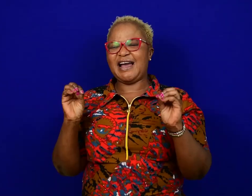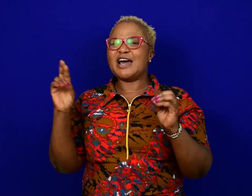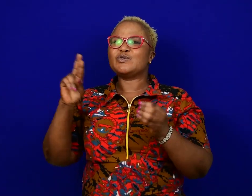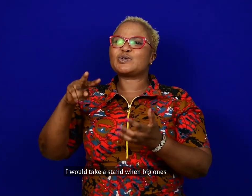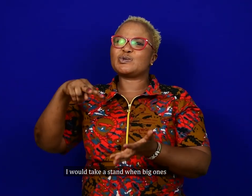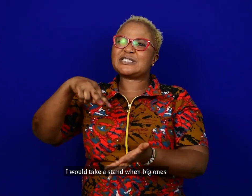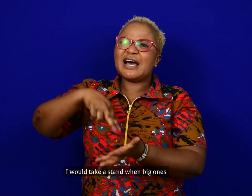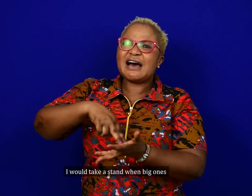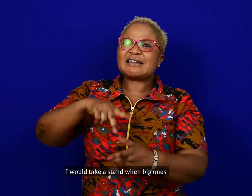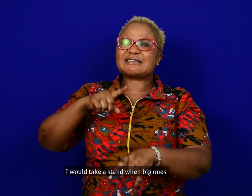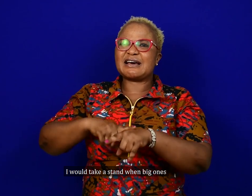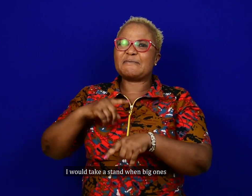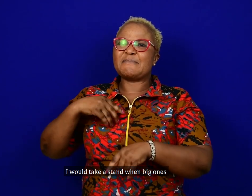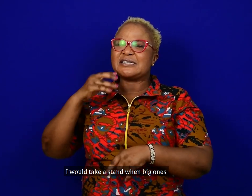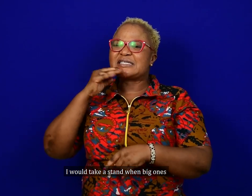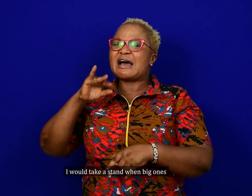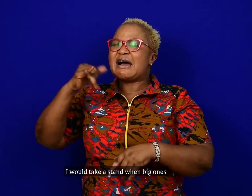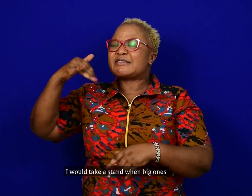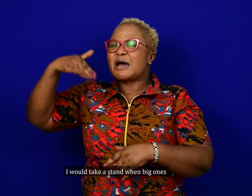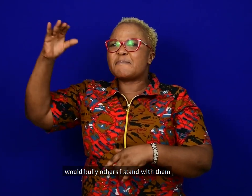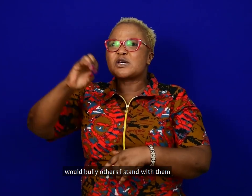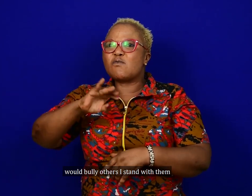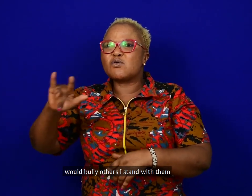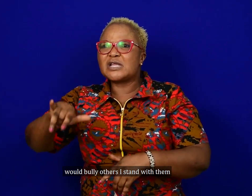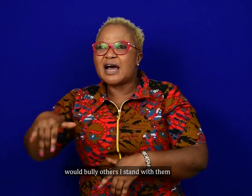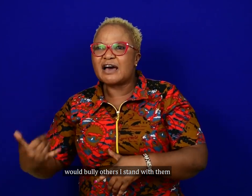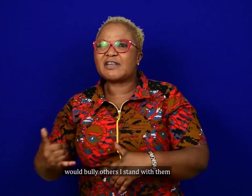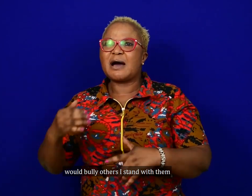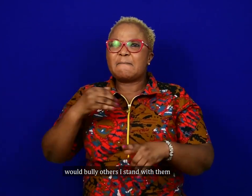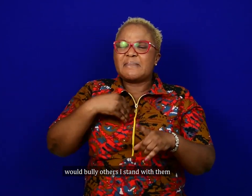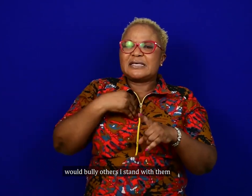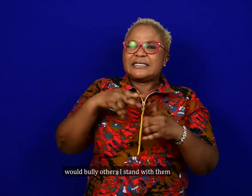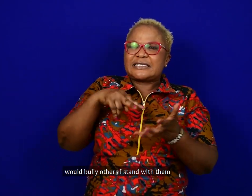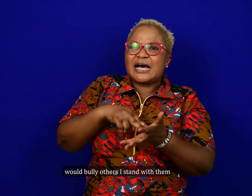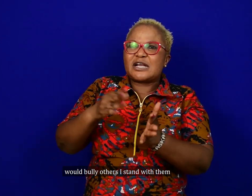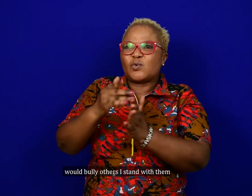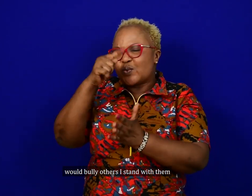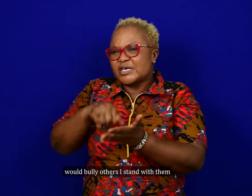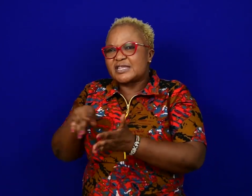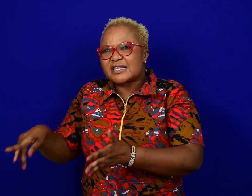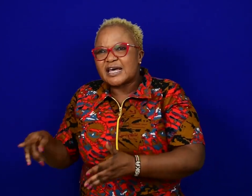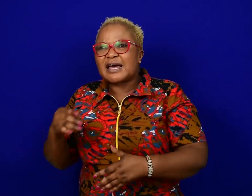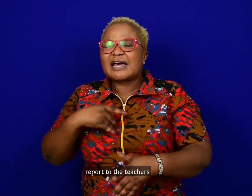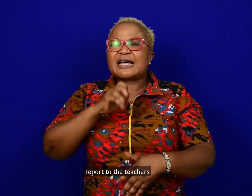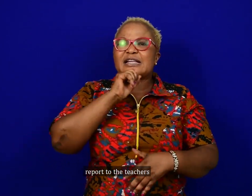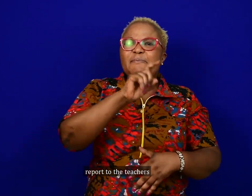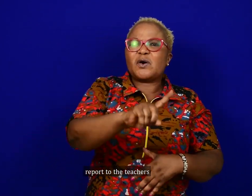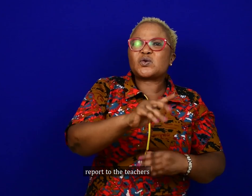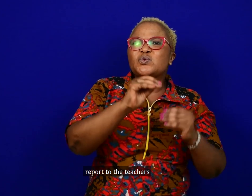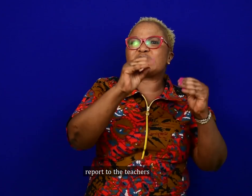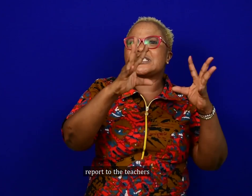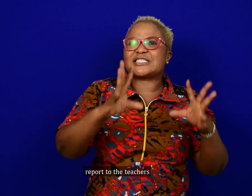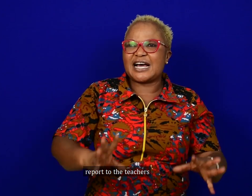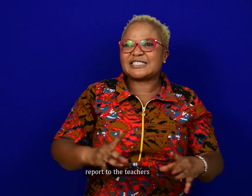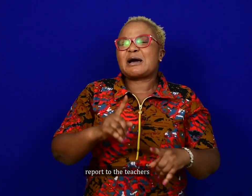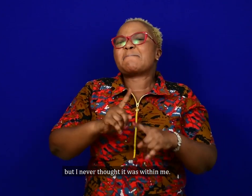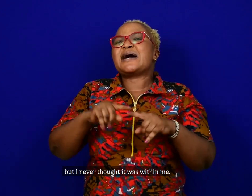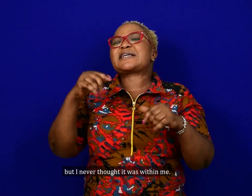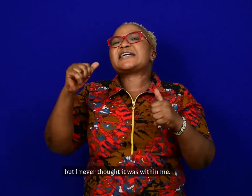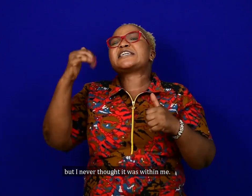I will take a stand when the big ones will bully others. I will stand with them, report to their teachers, but I never